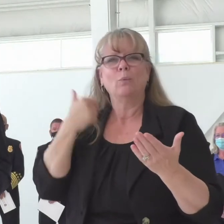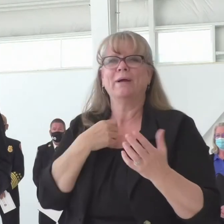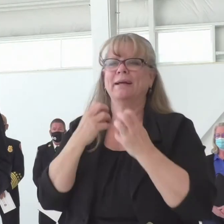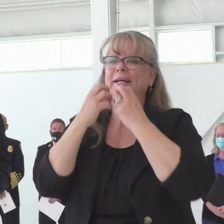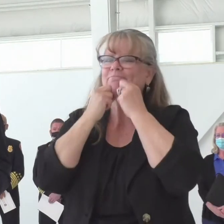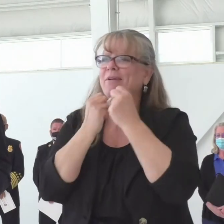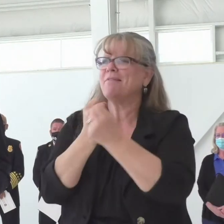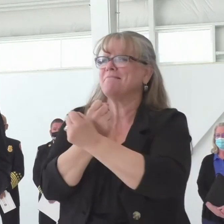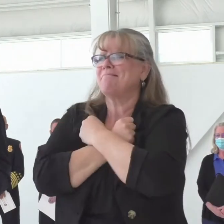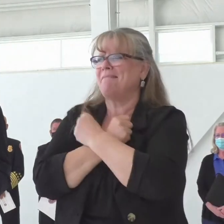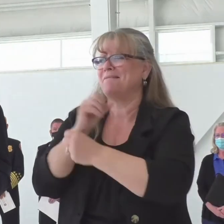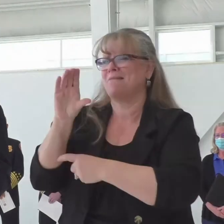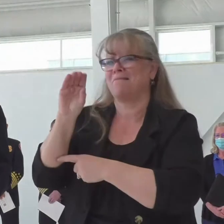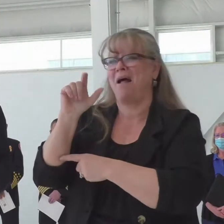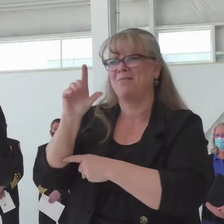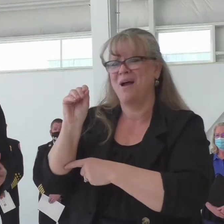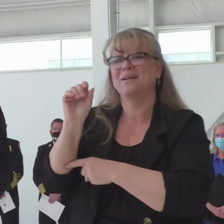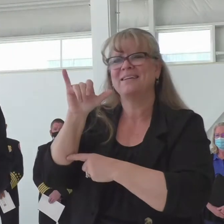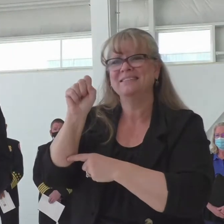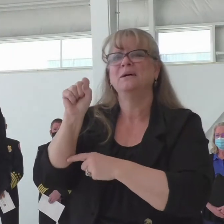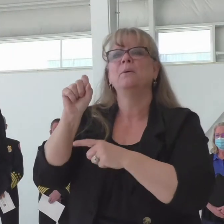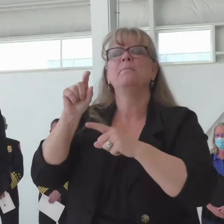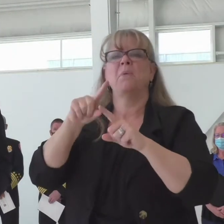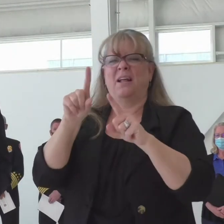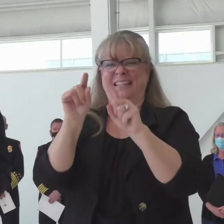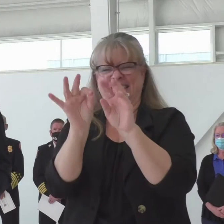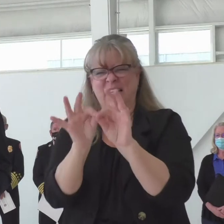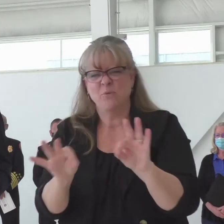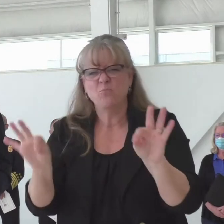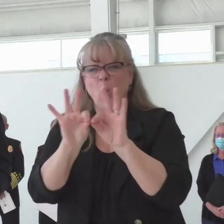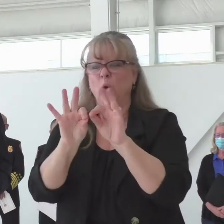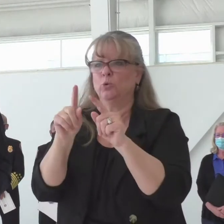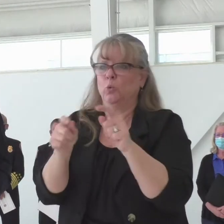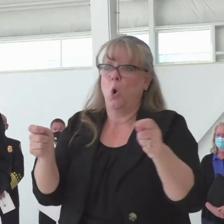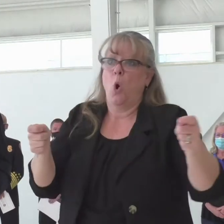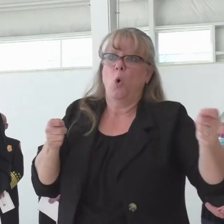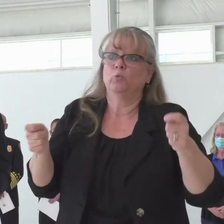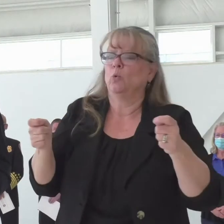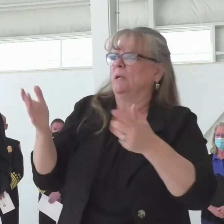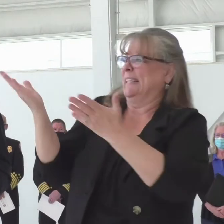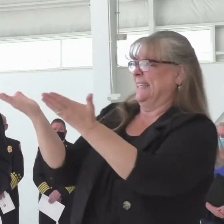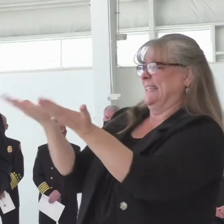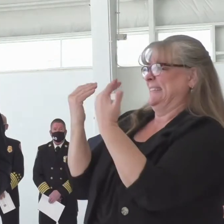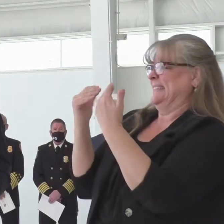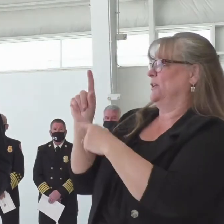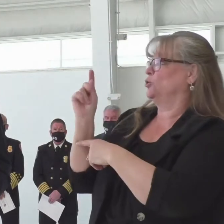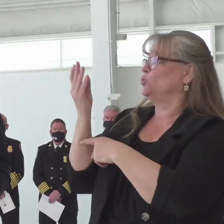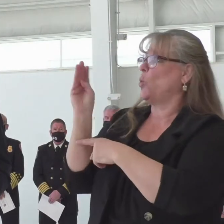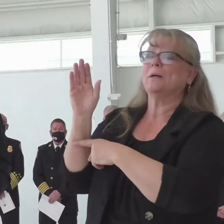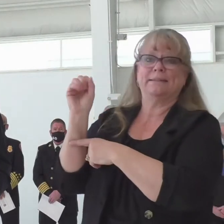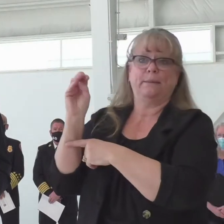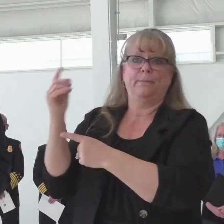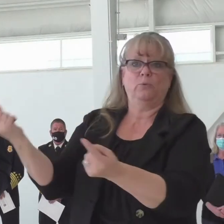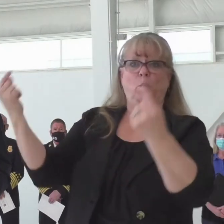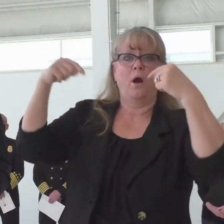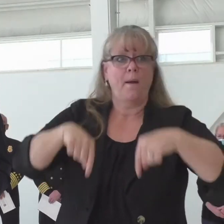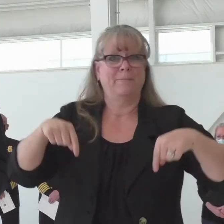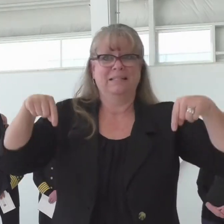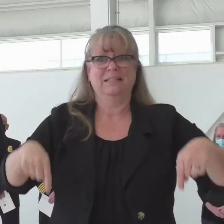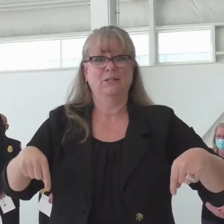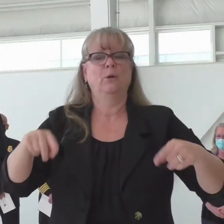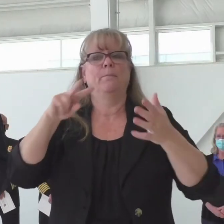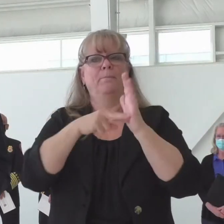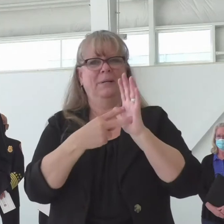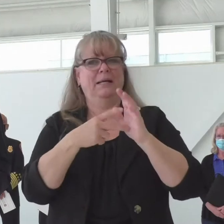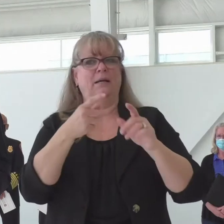They also are critical to attract millions of tourists from across the country every year, supporting hundreds of thousands of jobs in the state of